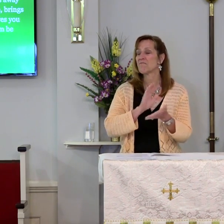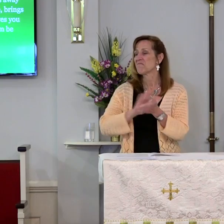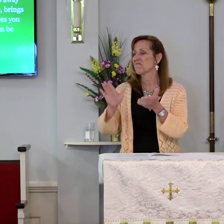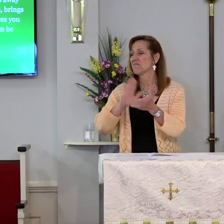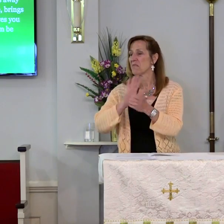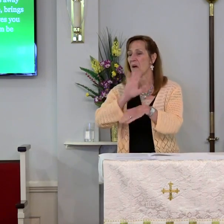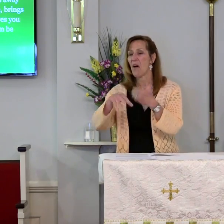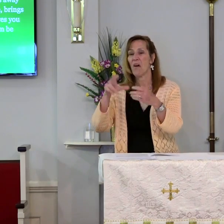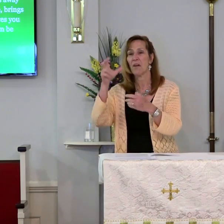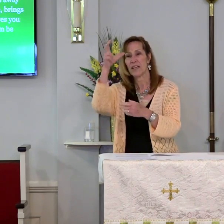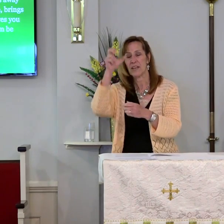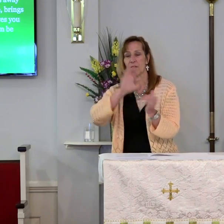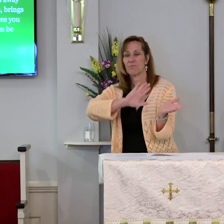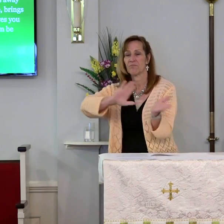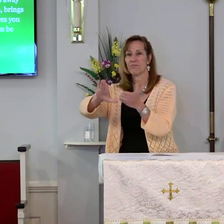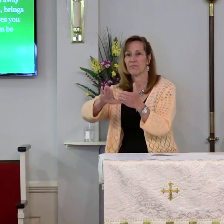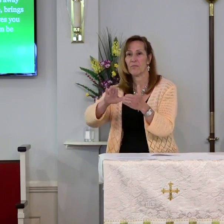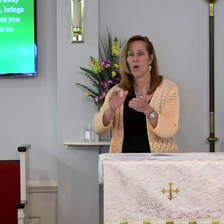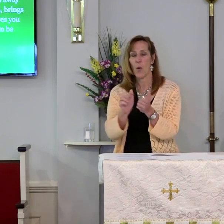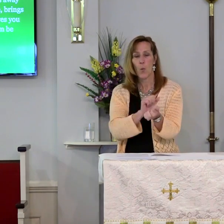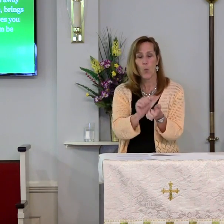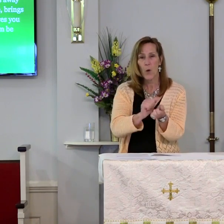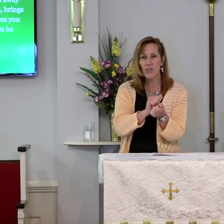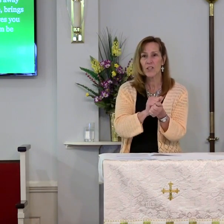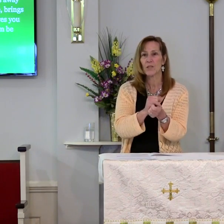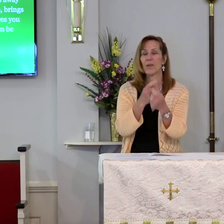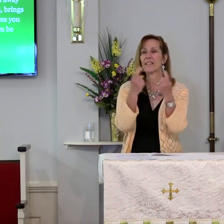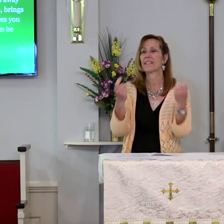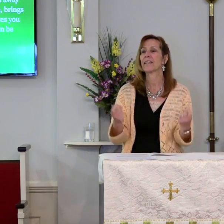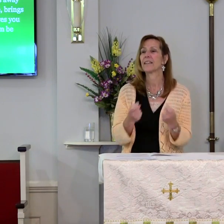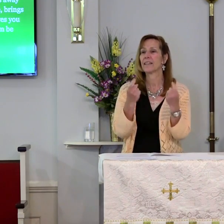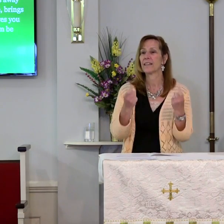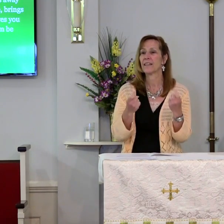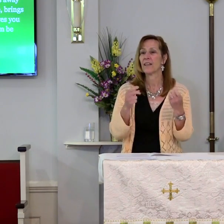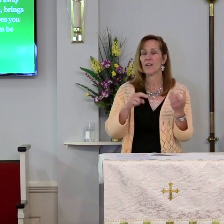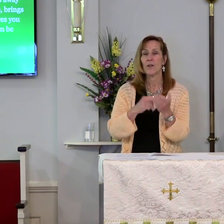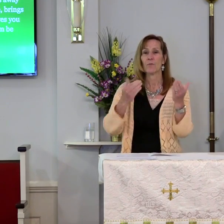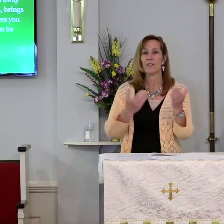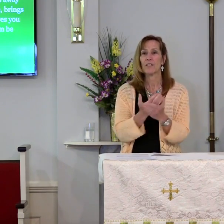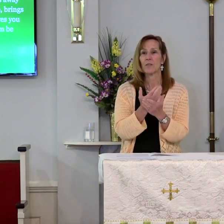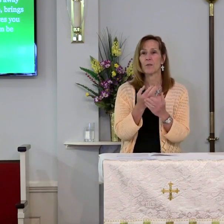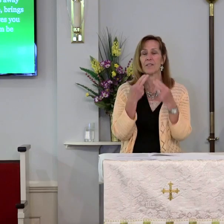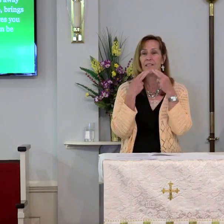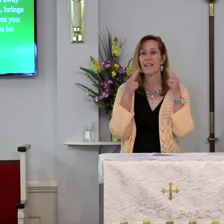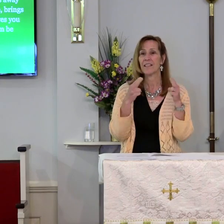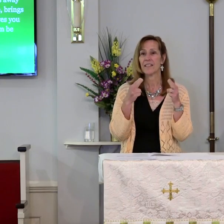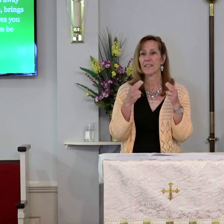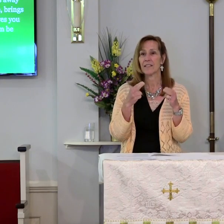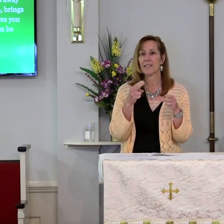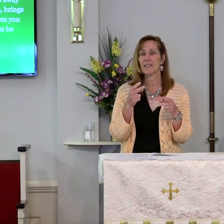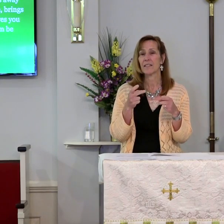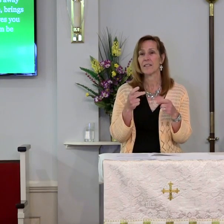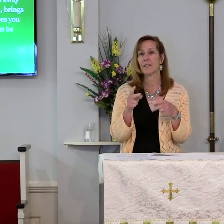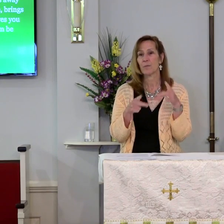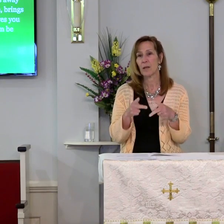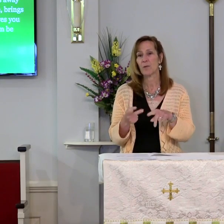evil deeds, washes away sin, restores innocence to the fallen,